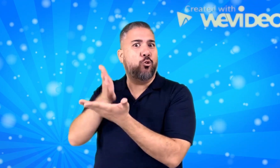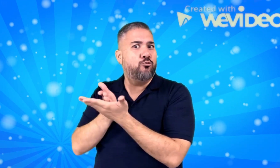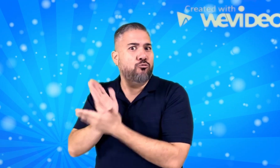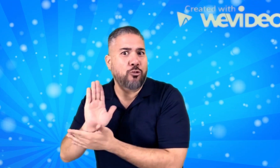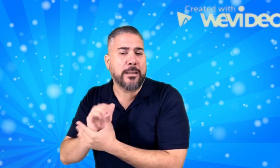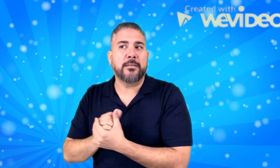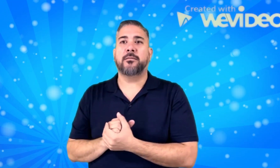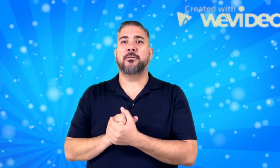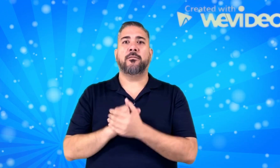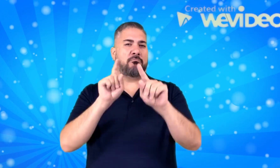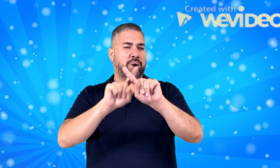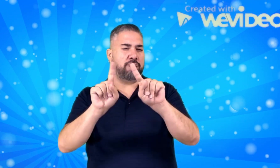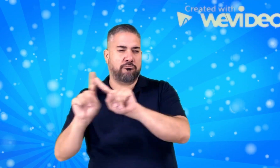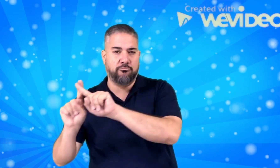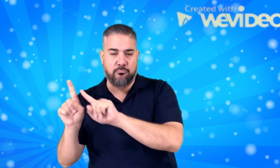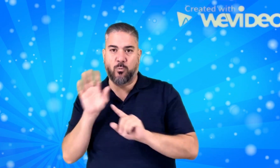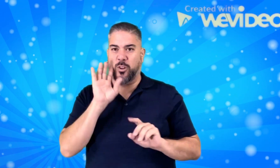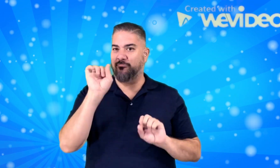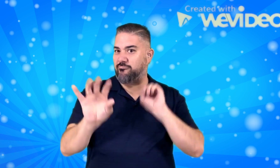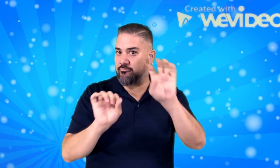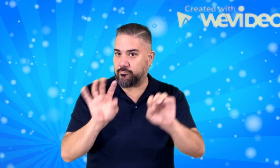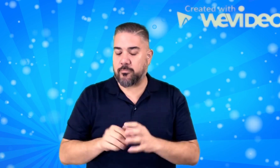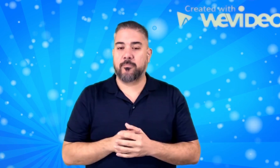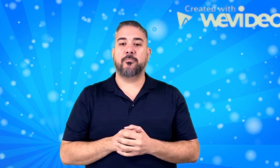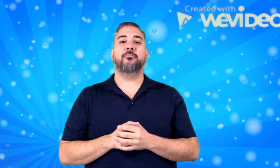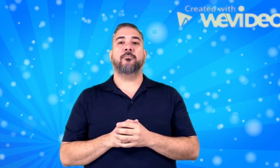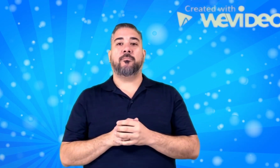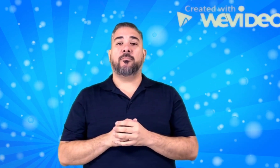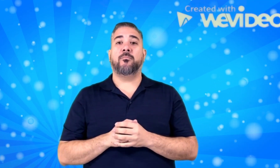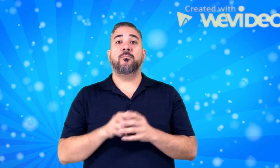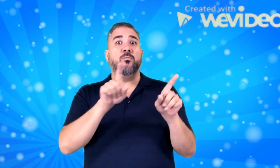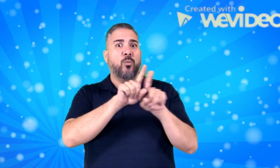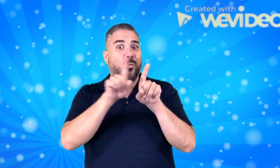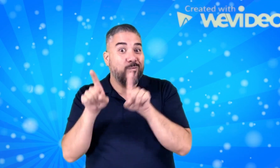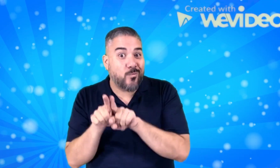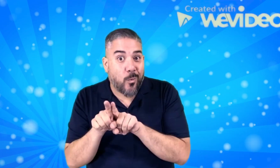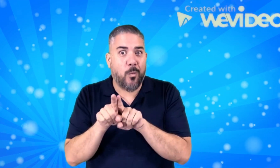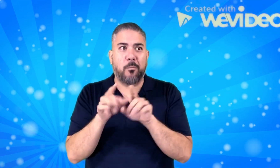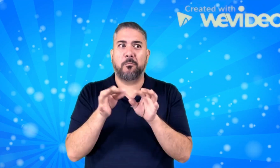will be shared. Also, it is important you know your Deaf rights.